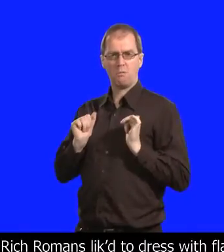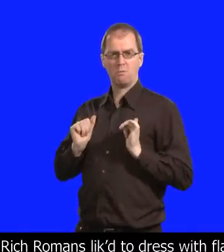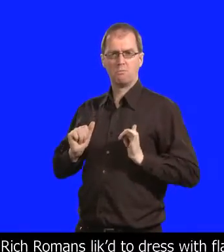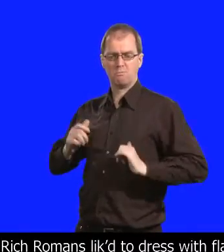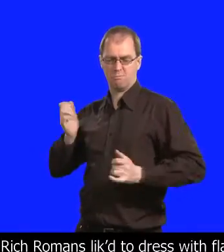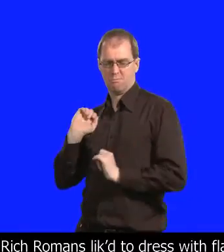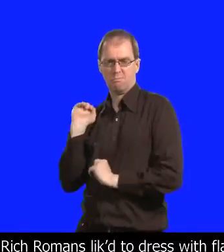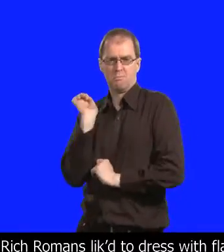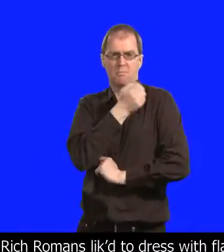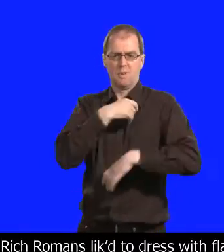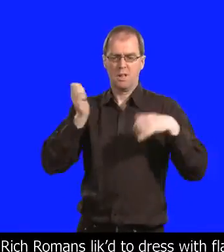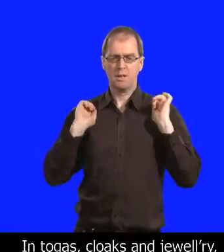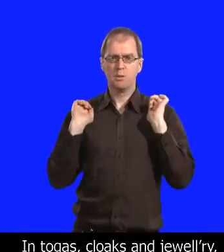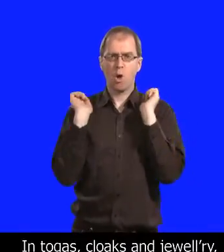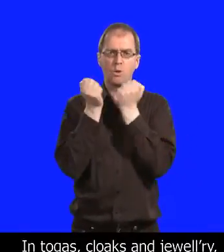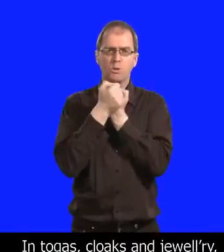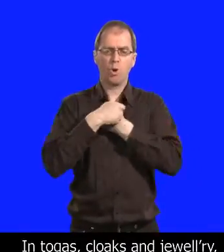flair,